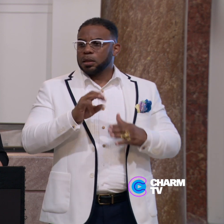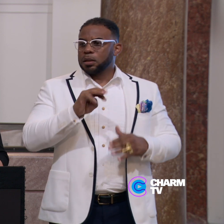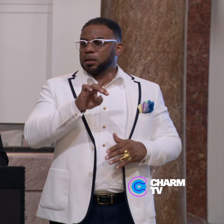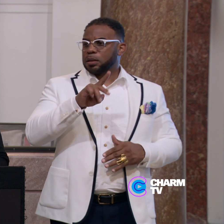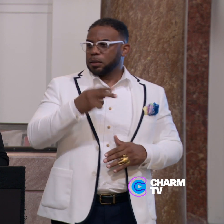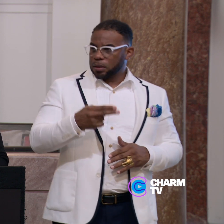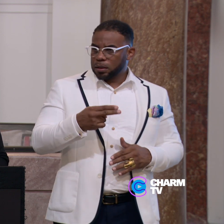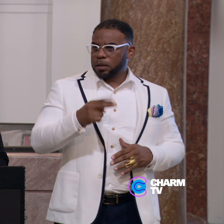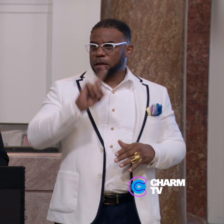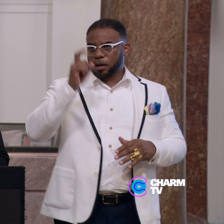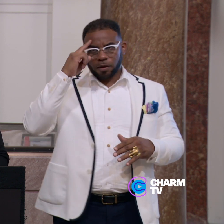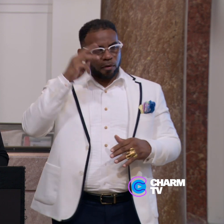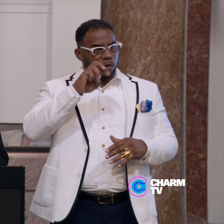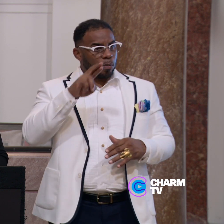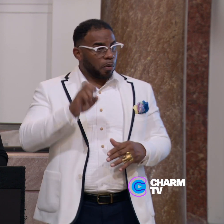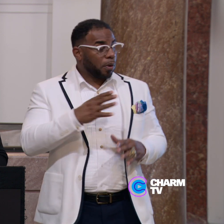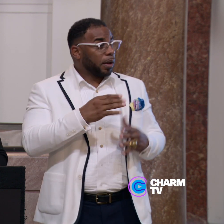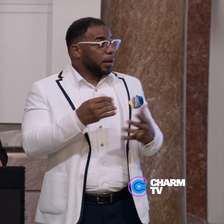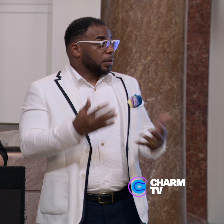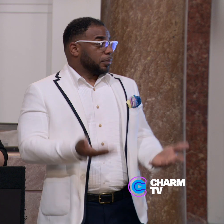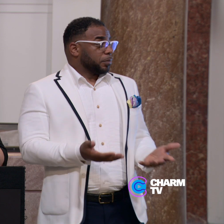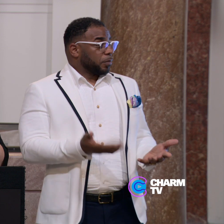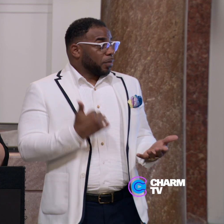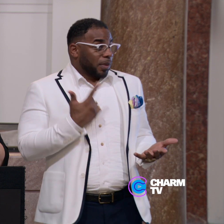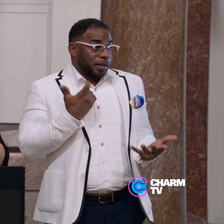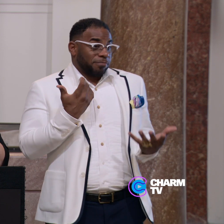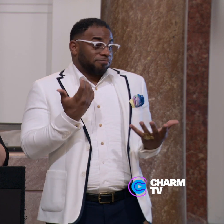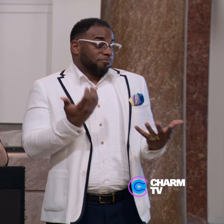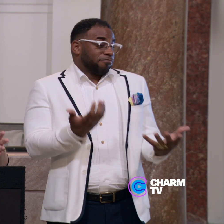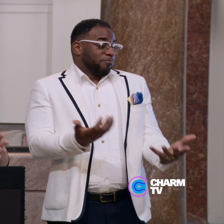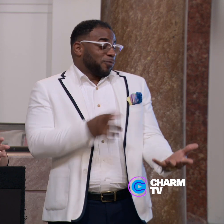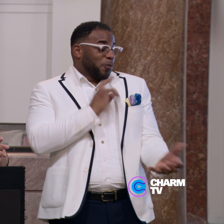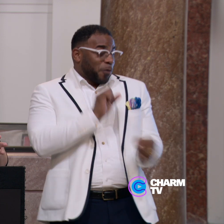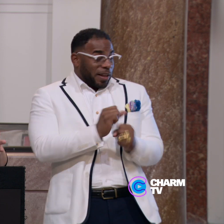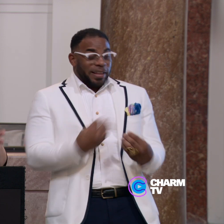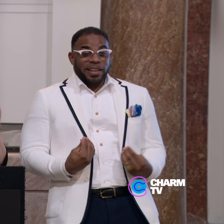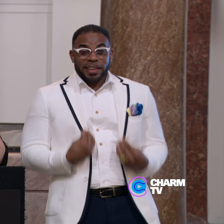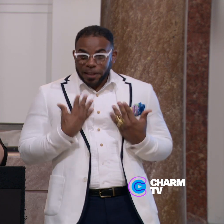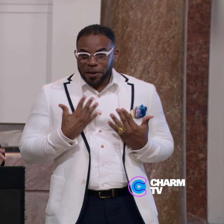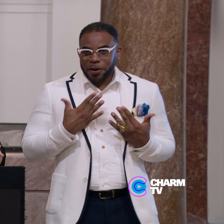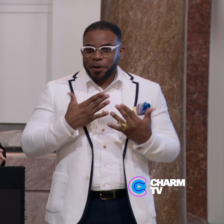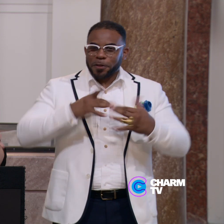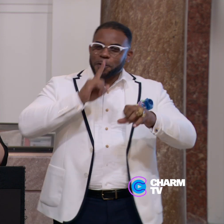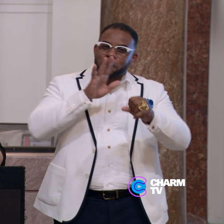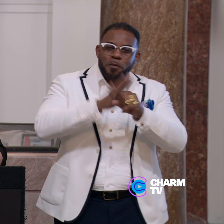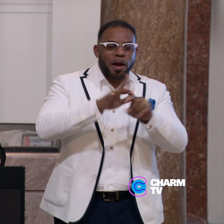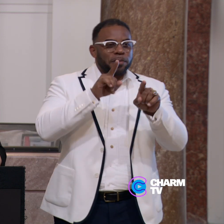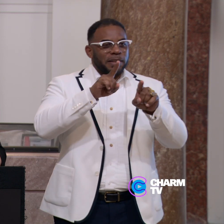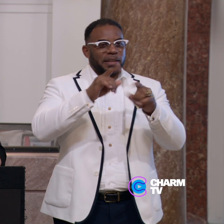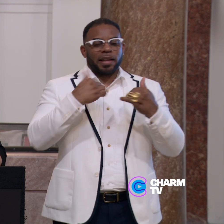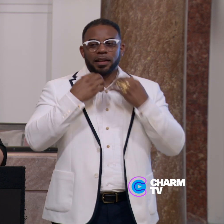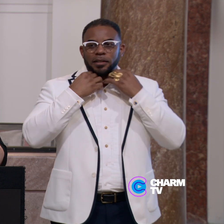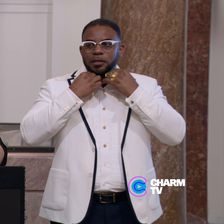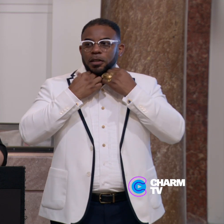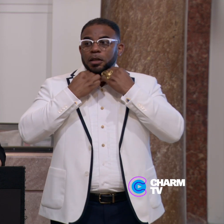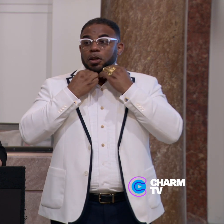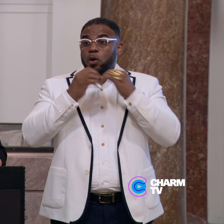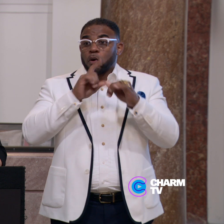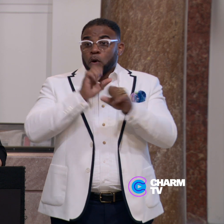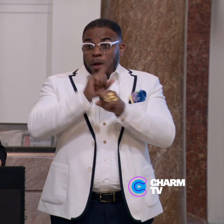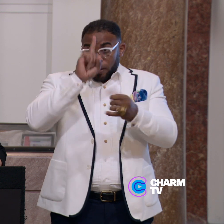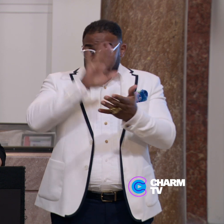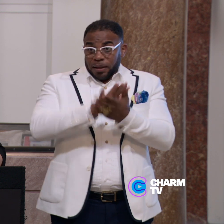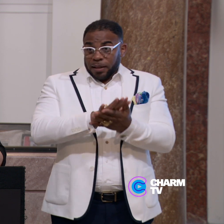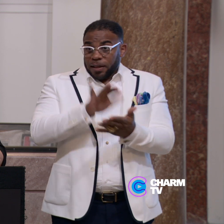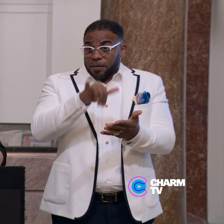MDH and Governor Moore. And we're just really thrilled at the promise that this has. We really